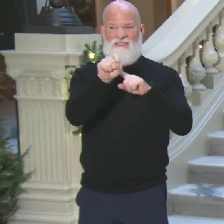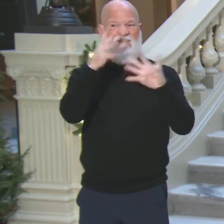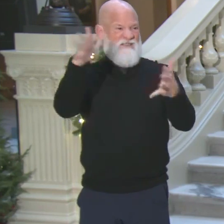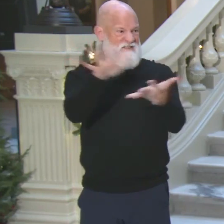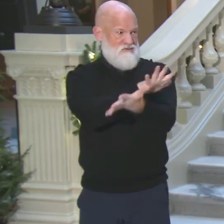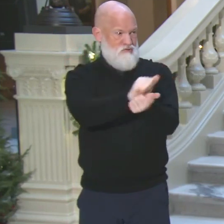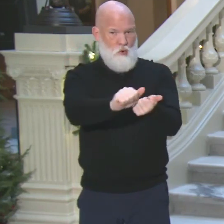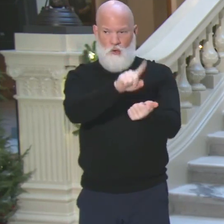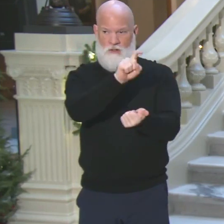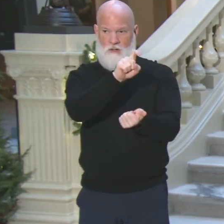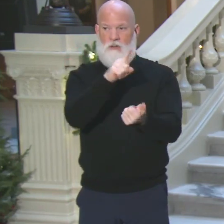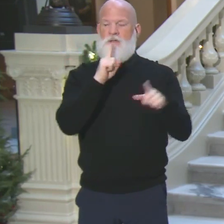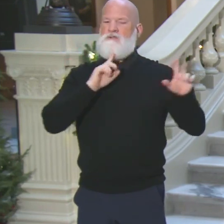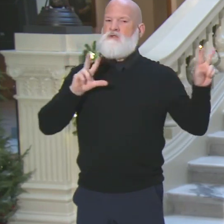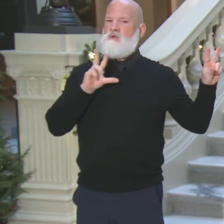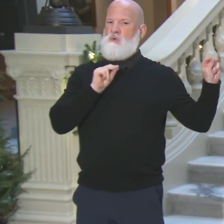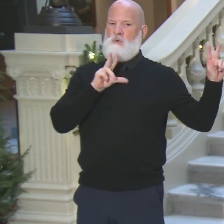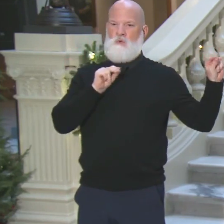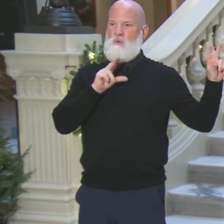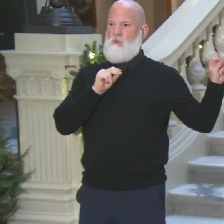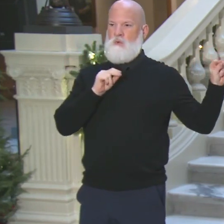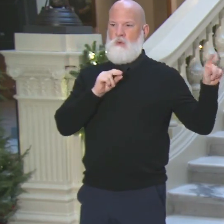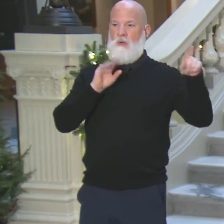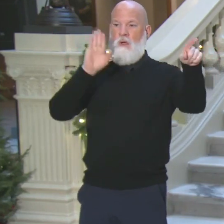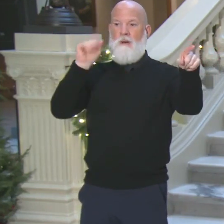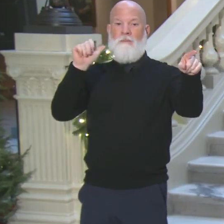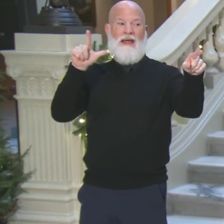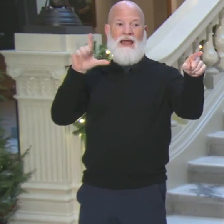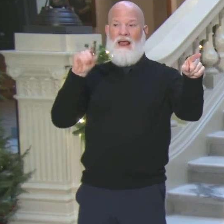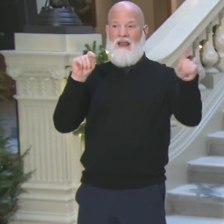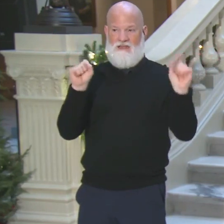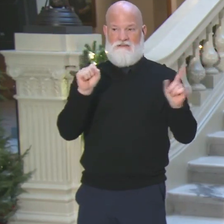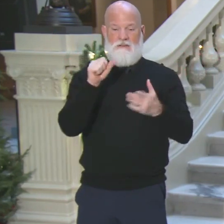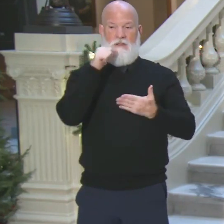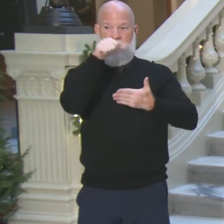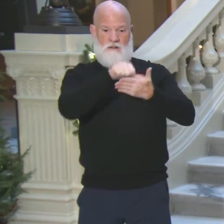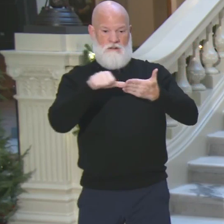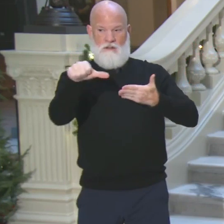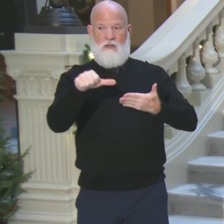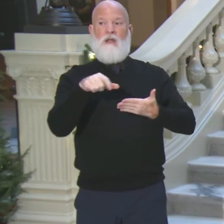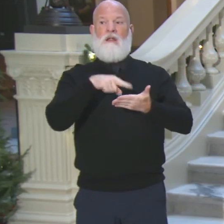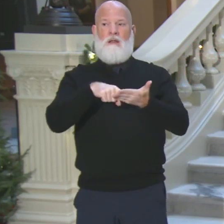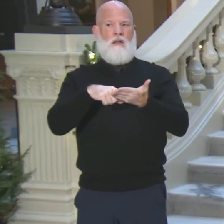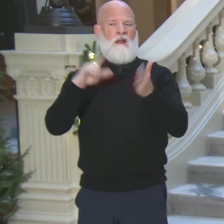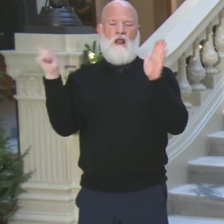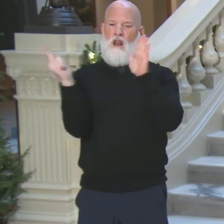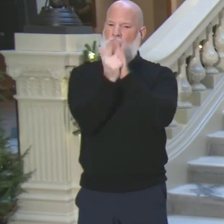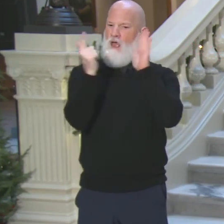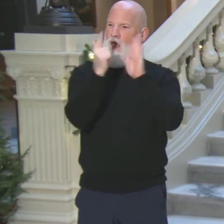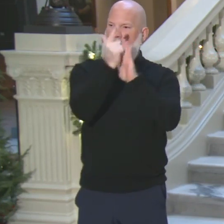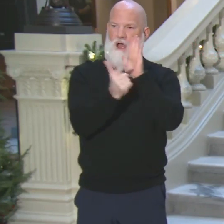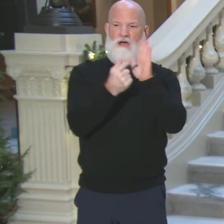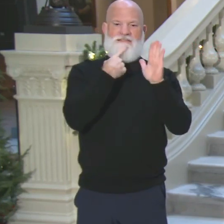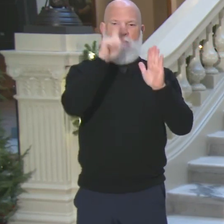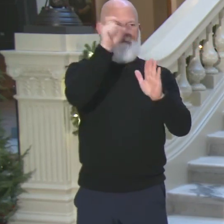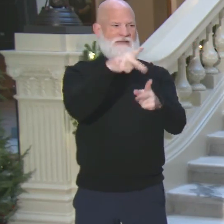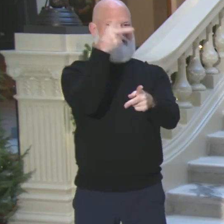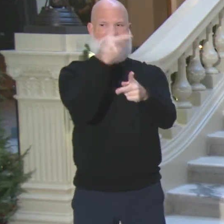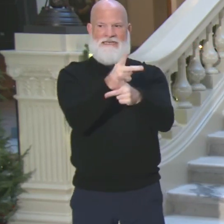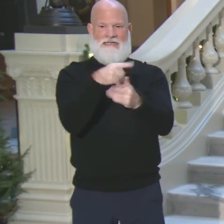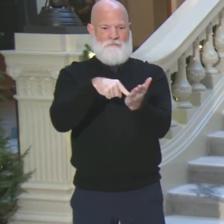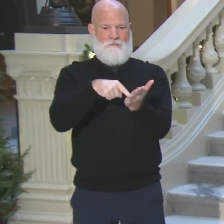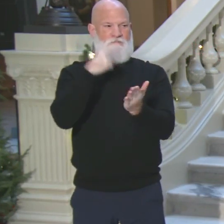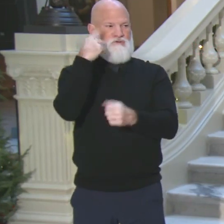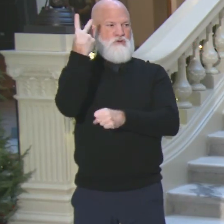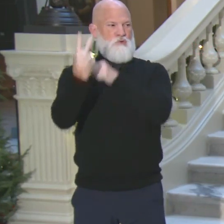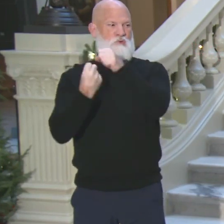The ballot envelopes under the same laws that keep the ballots alive also have you have those for two more years. And there will be Governor